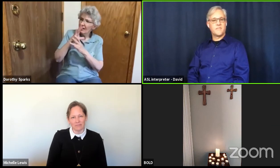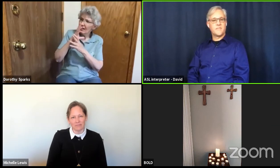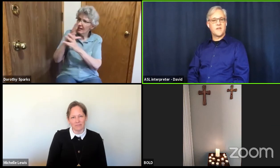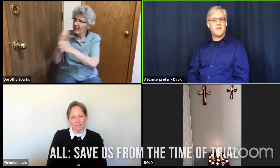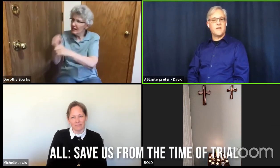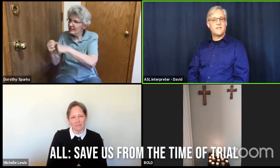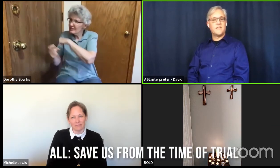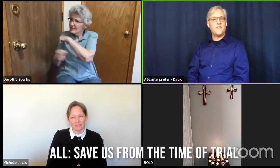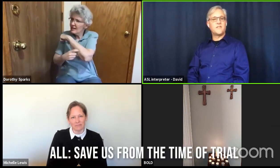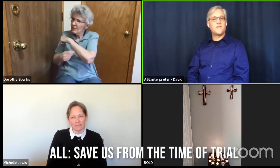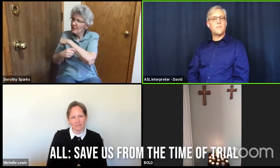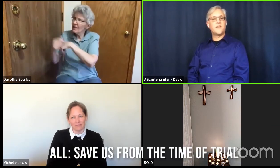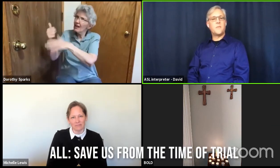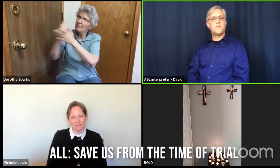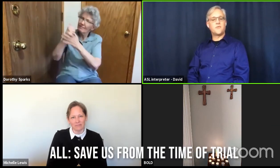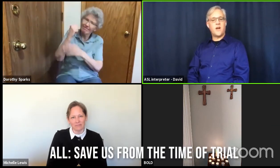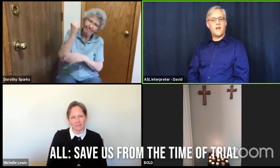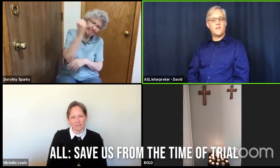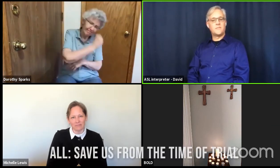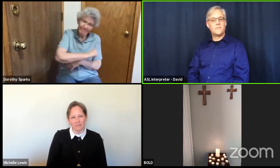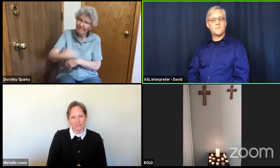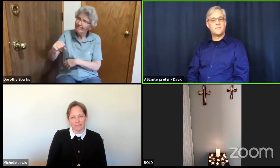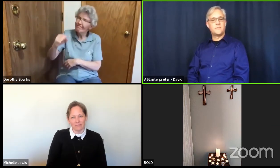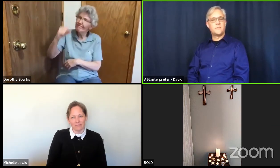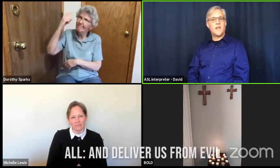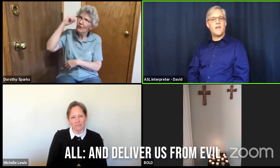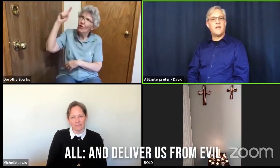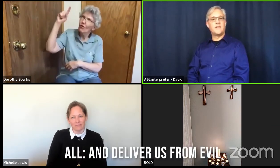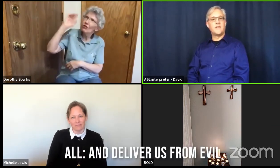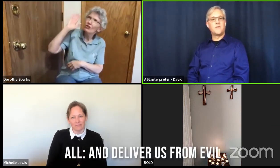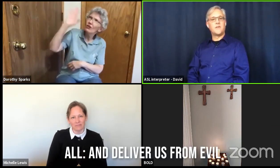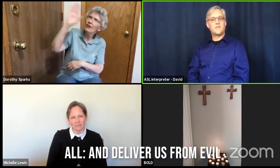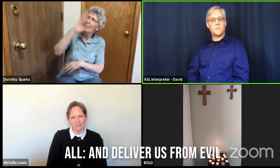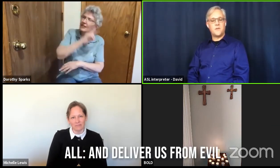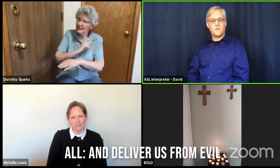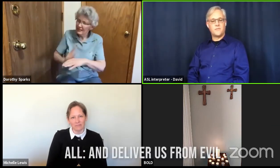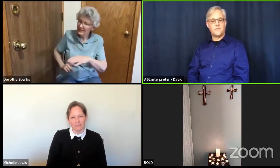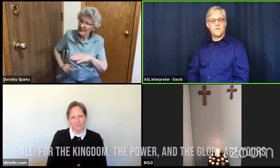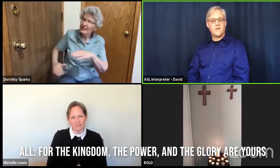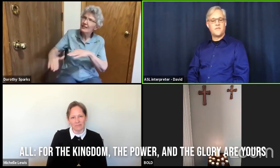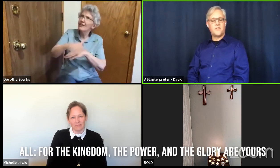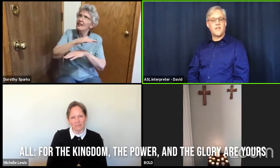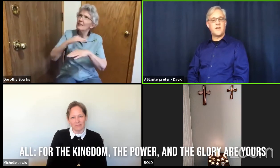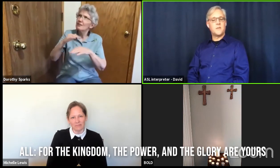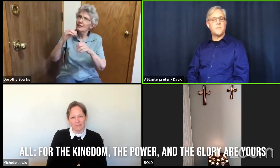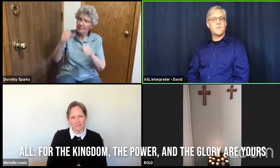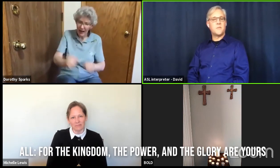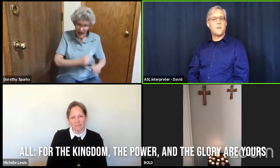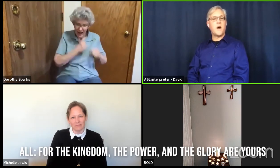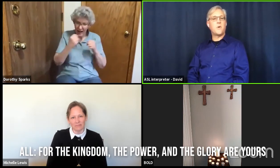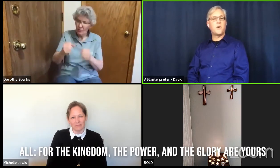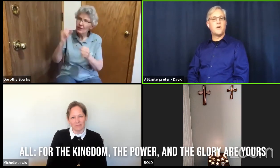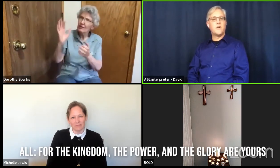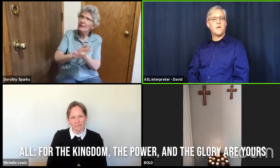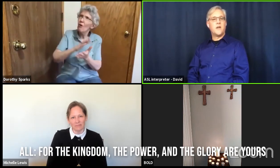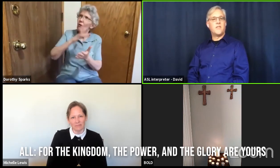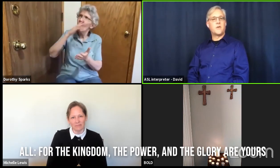save us from the time of trial and deliver us from evil for the kingdom the power and the glory